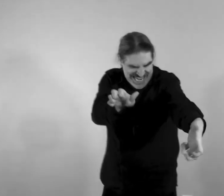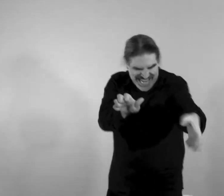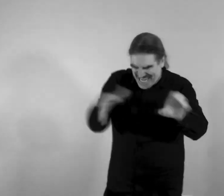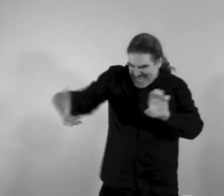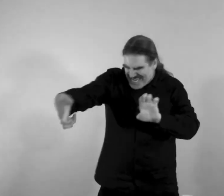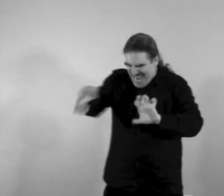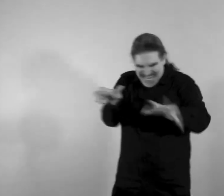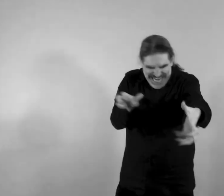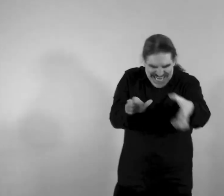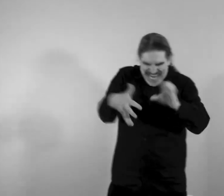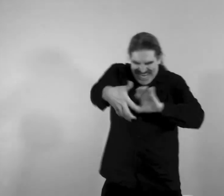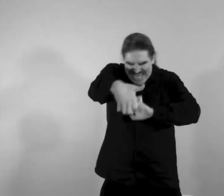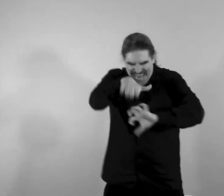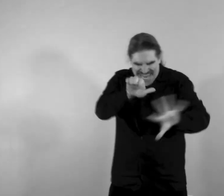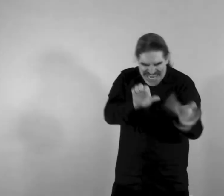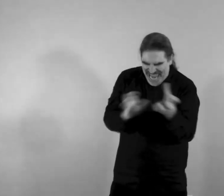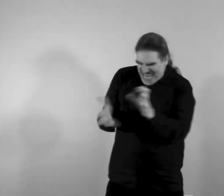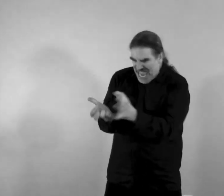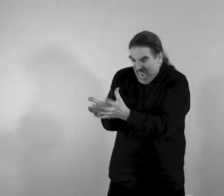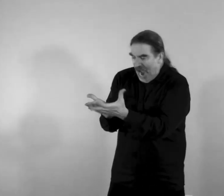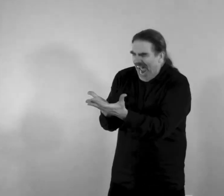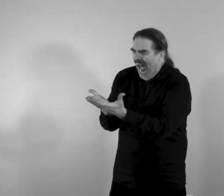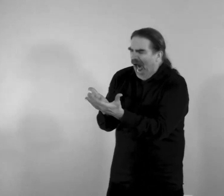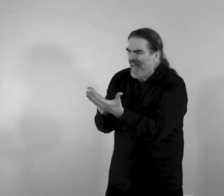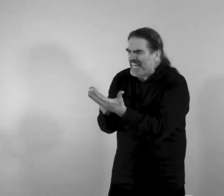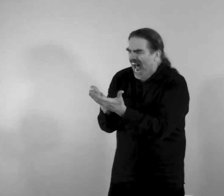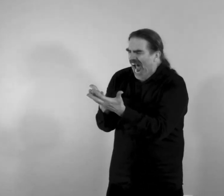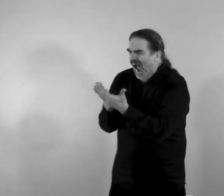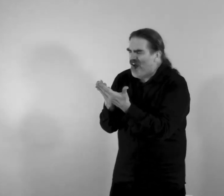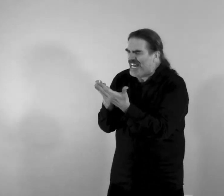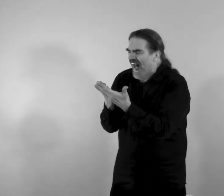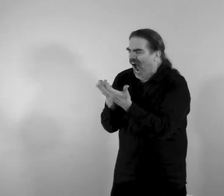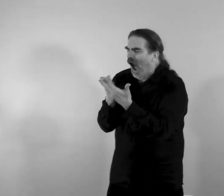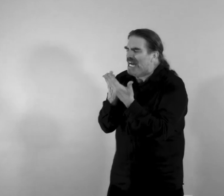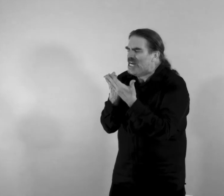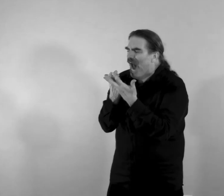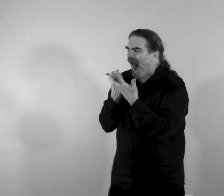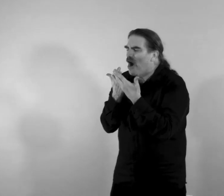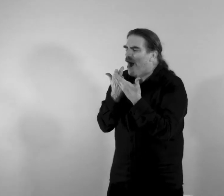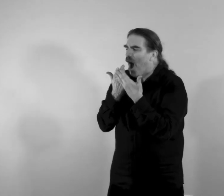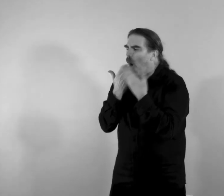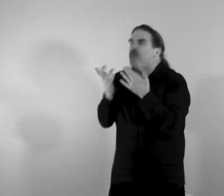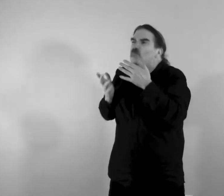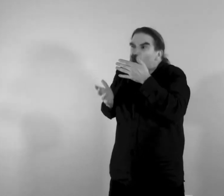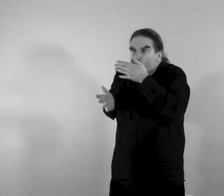it gathers it swallows it down down